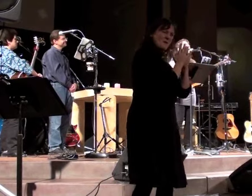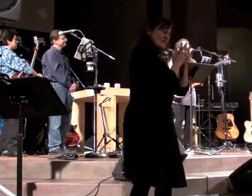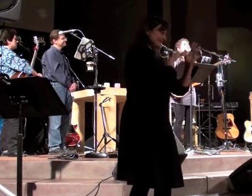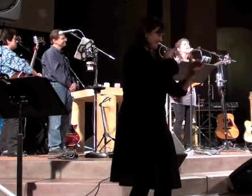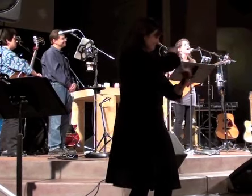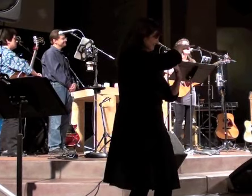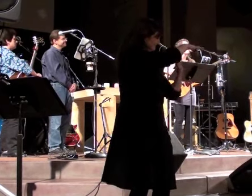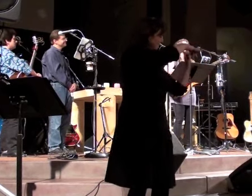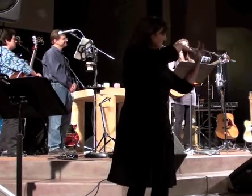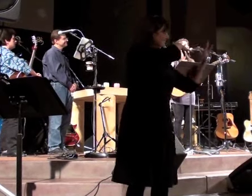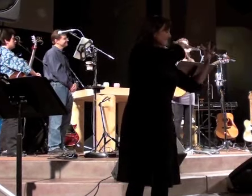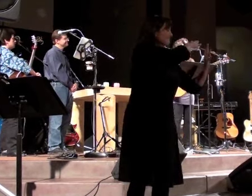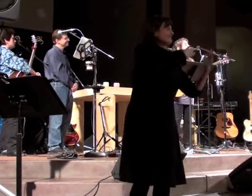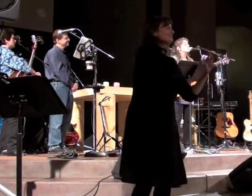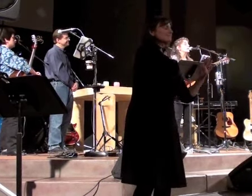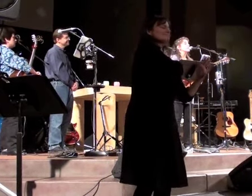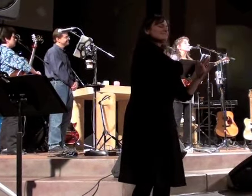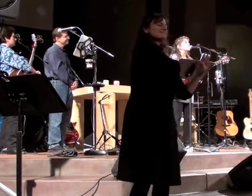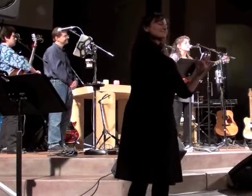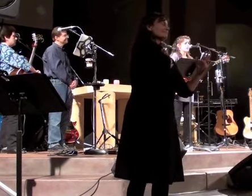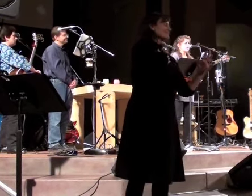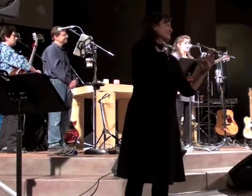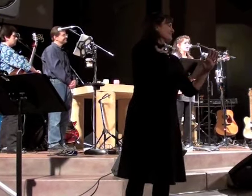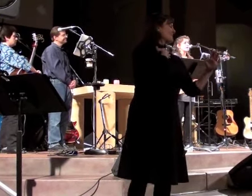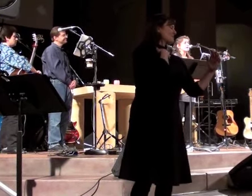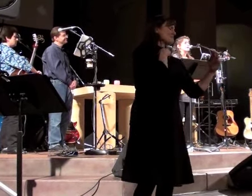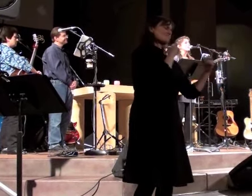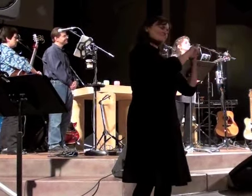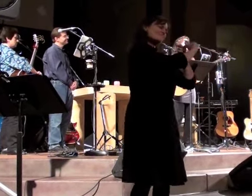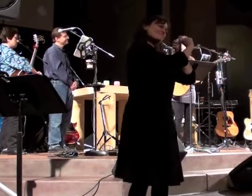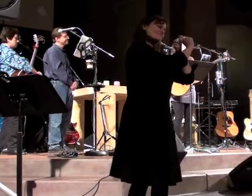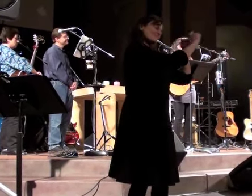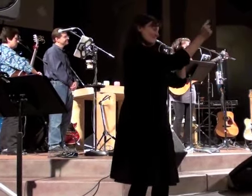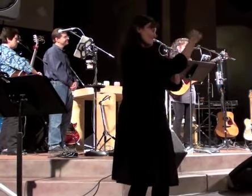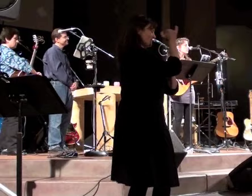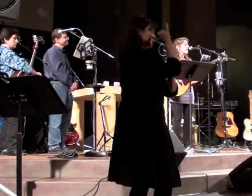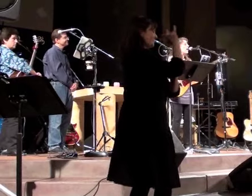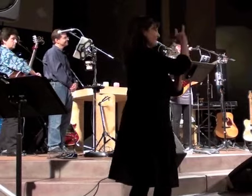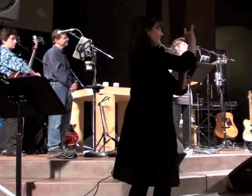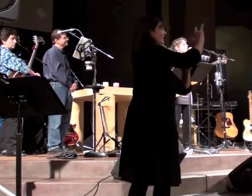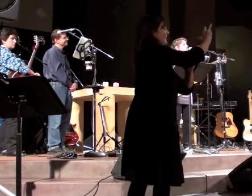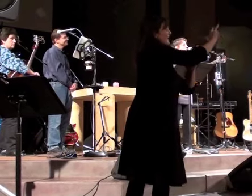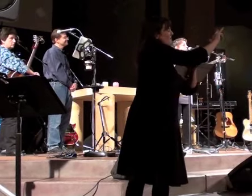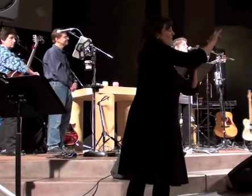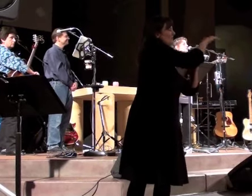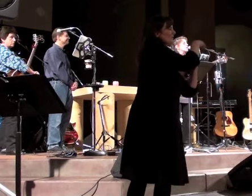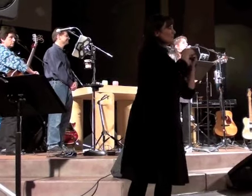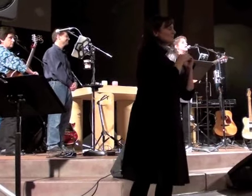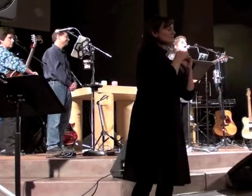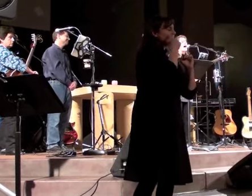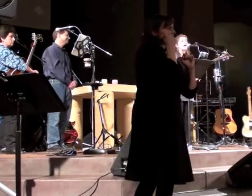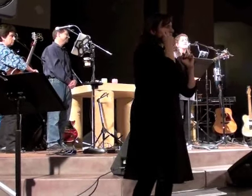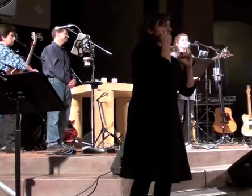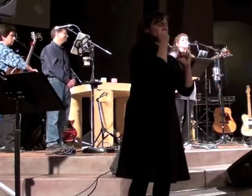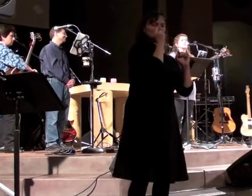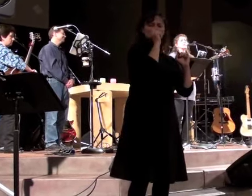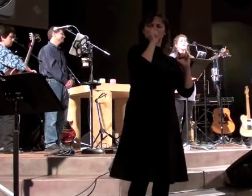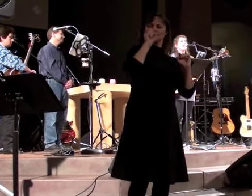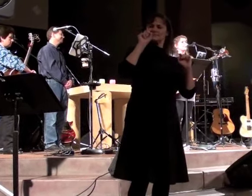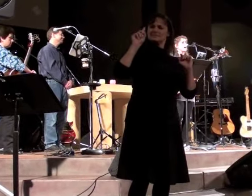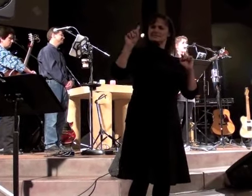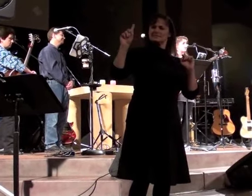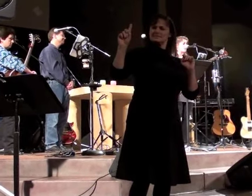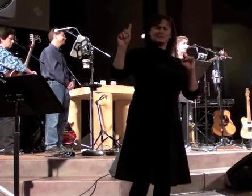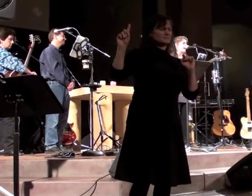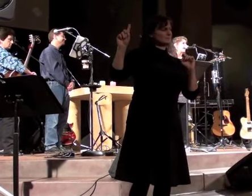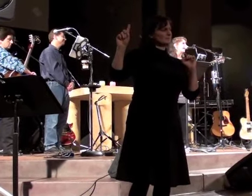out loud. Dreams and schemes and circus crowds. I've looked at